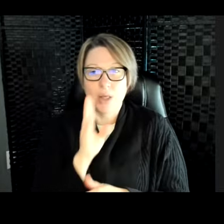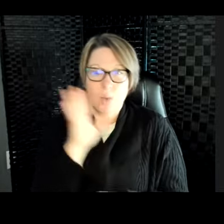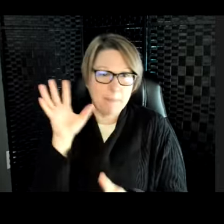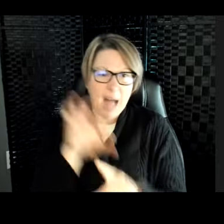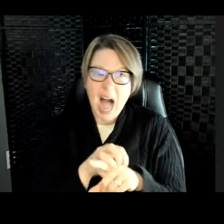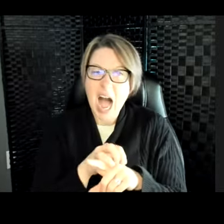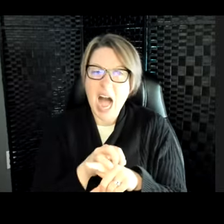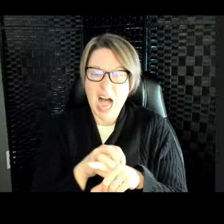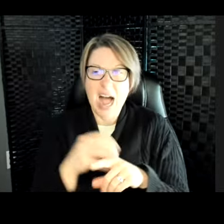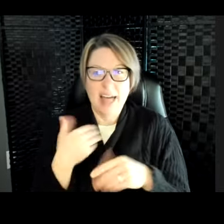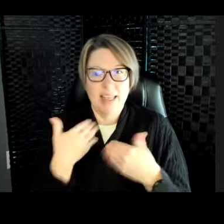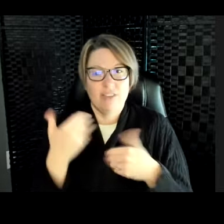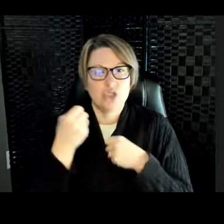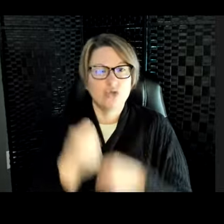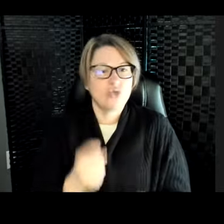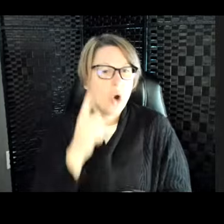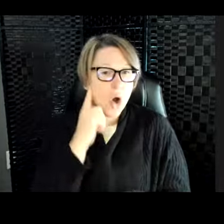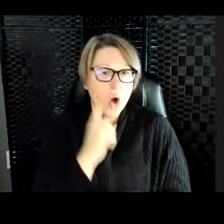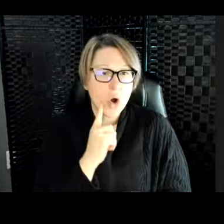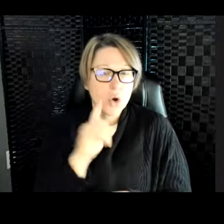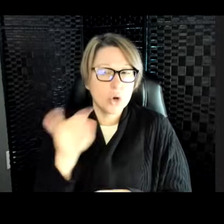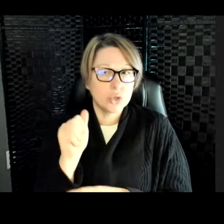strong jaws. So a bite from a seal can really hurt.